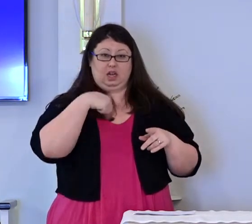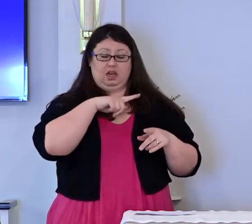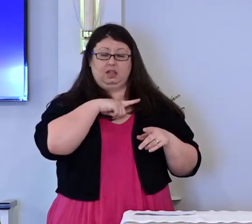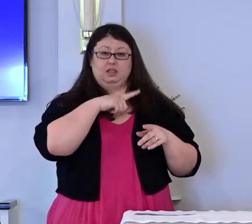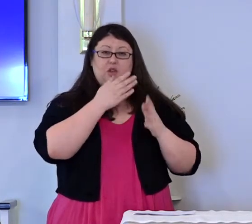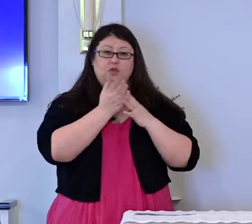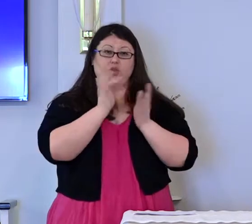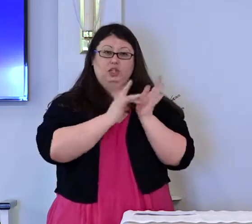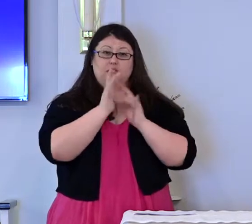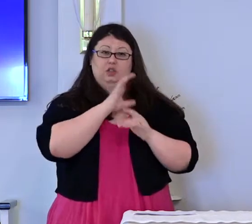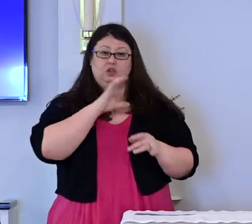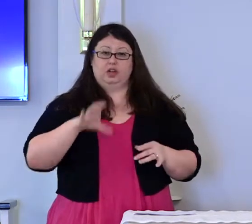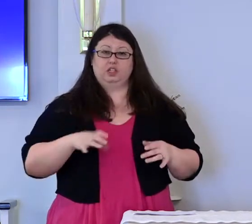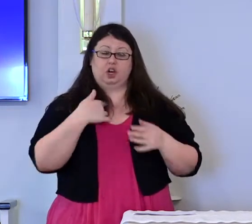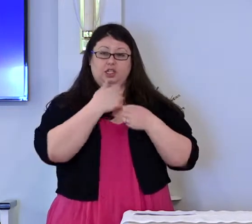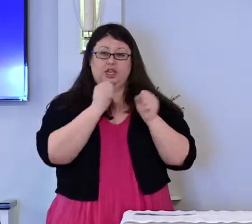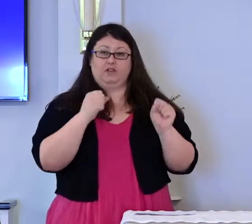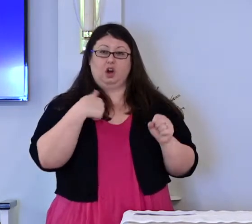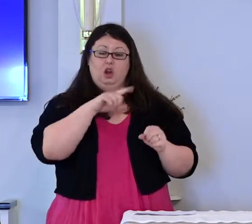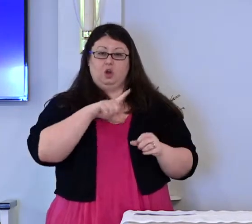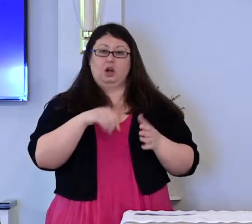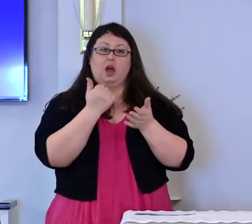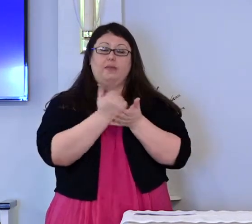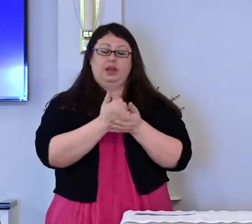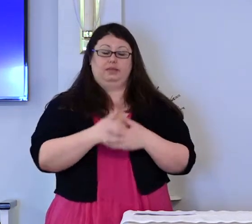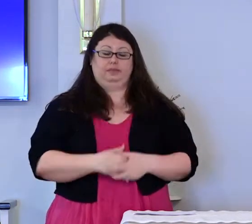and Lord. Amen.